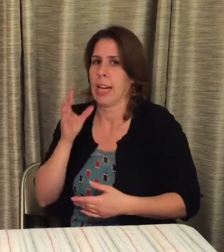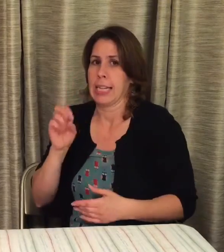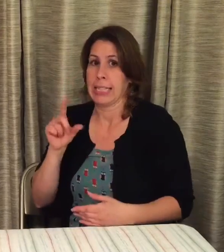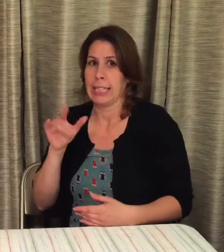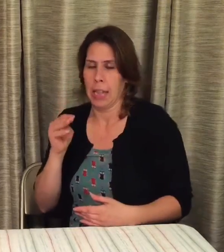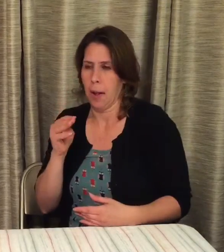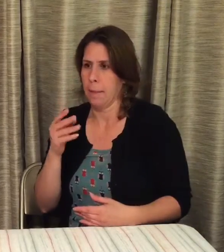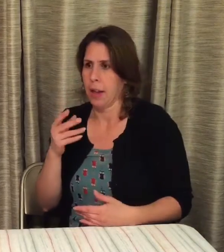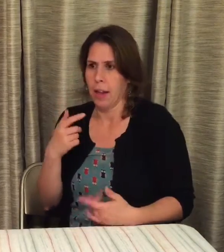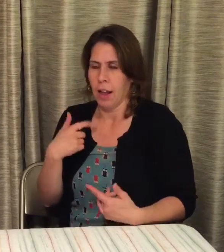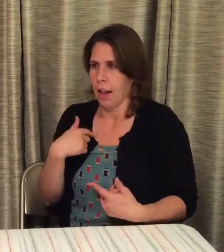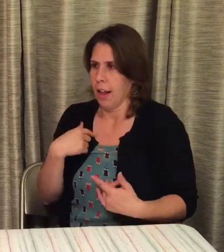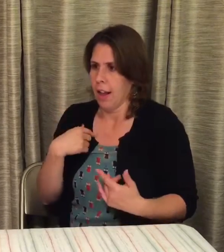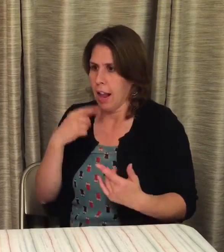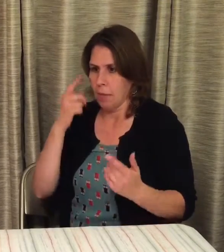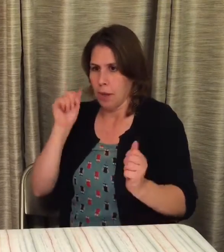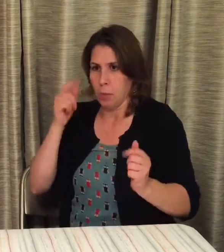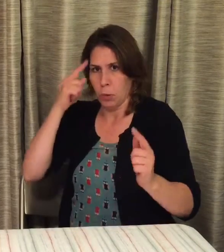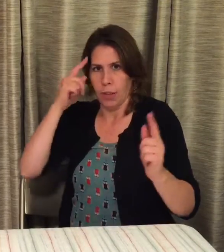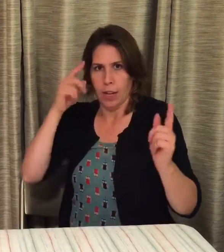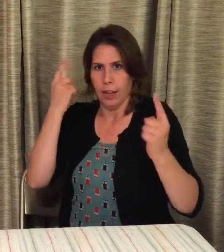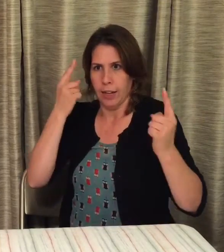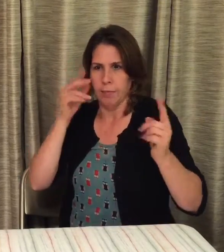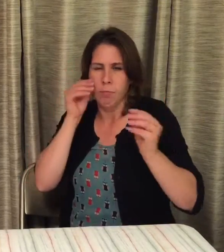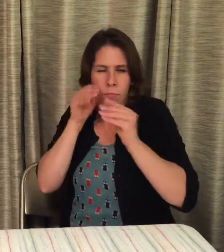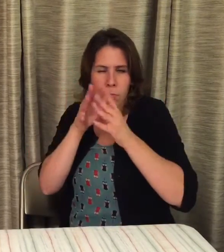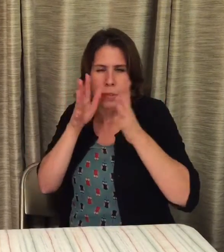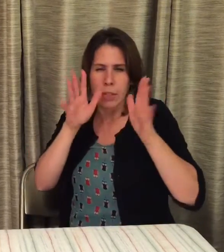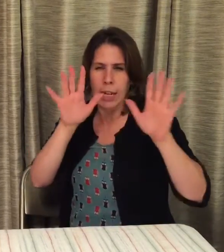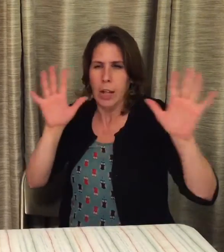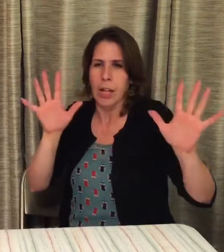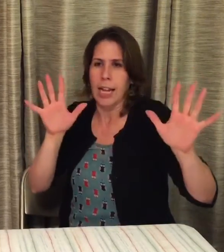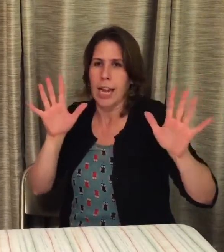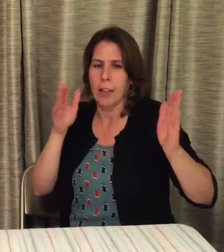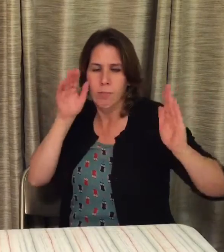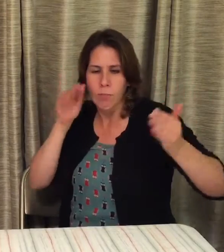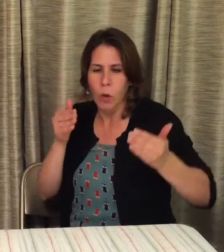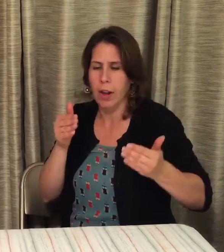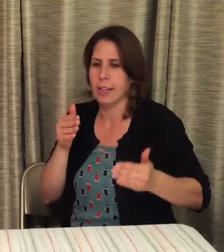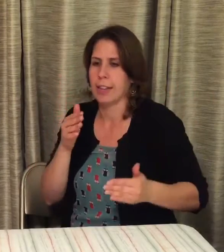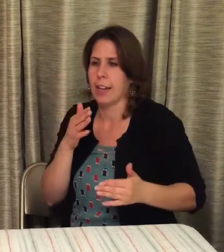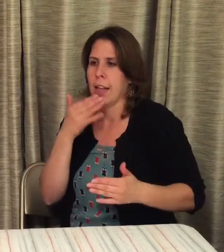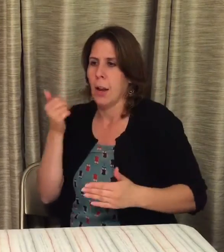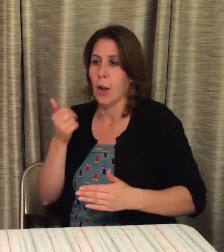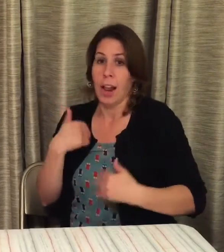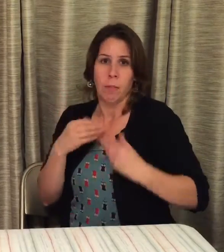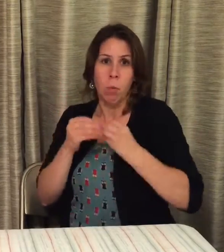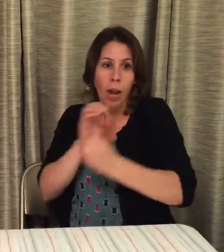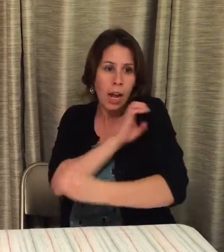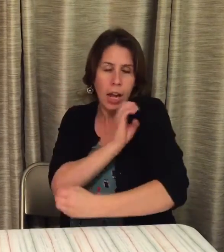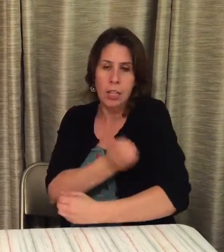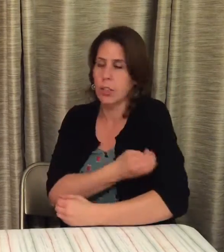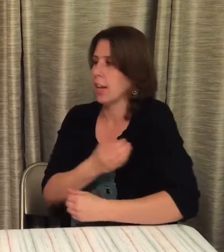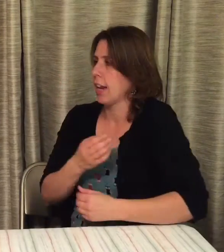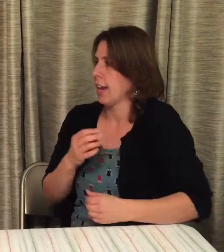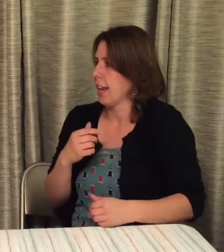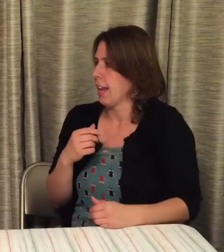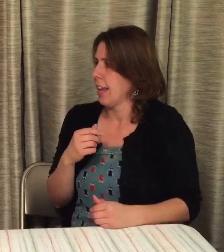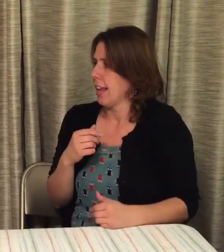energy again. I could chase my kids around, my brain fog was gone, I could focus on my